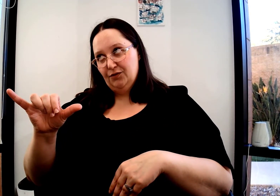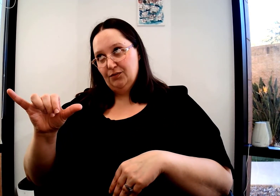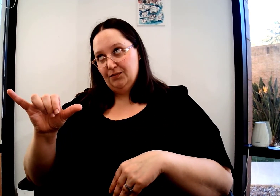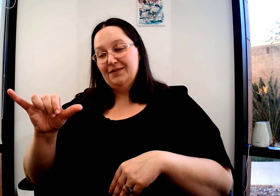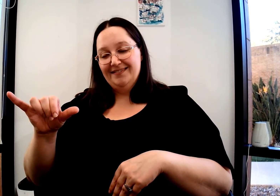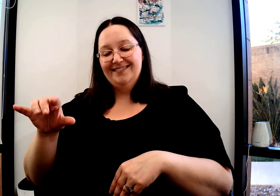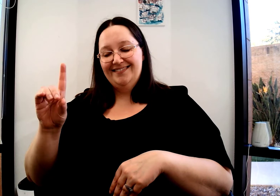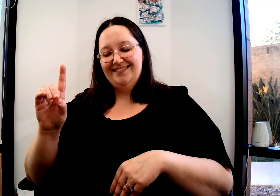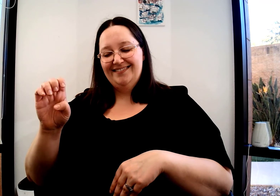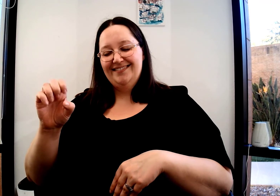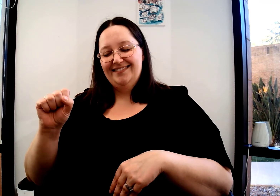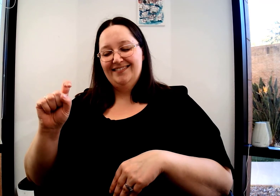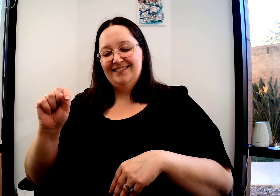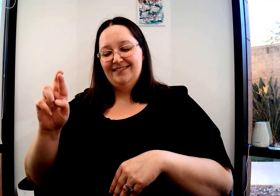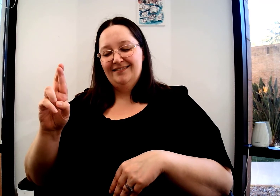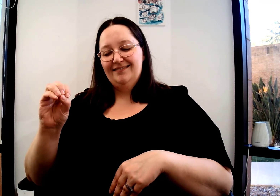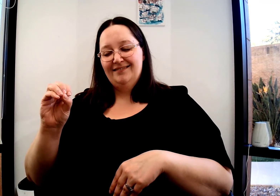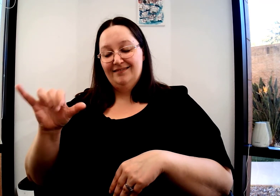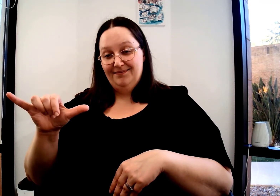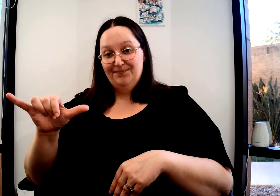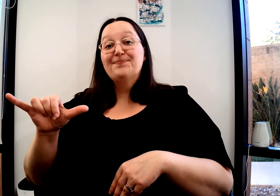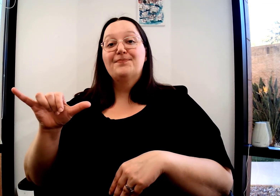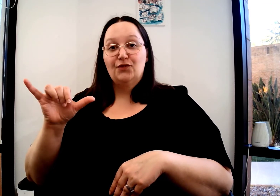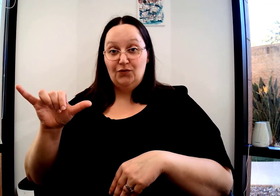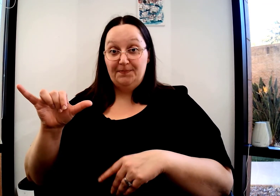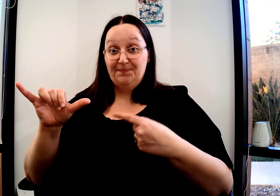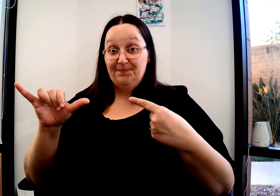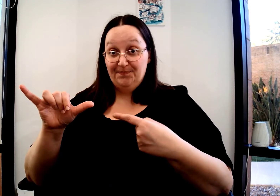The sign Destroy. I like this sign.